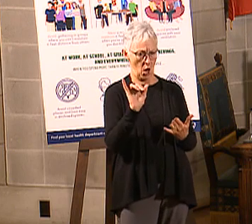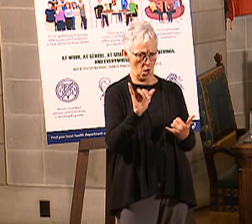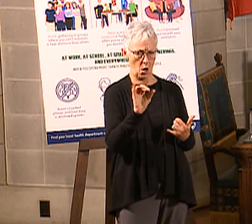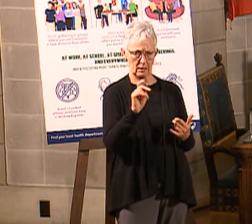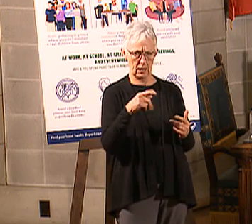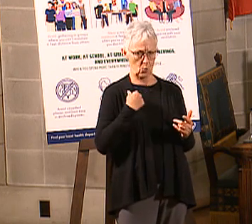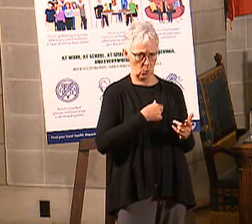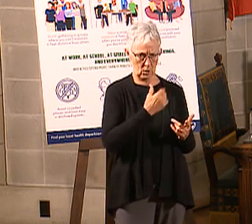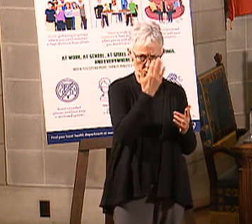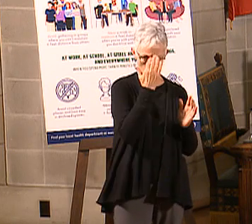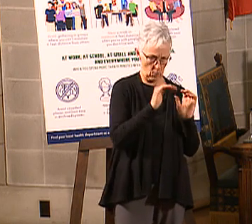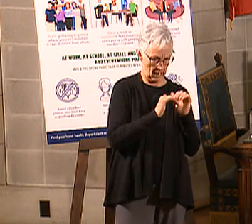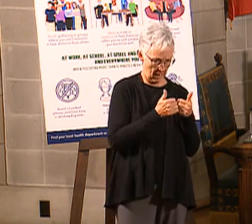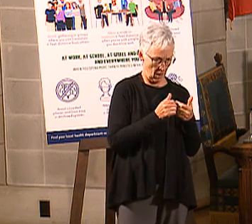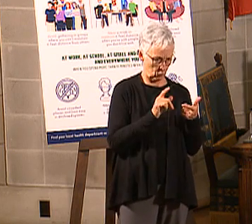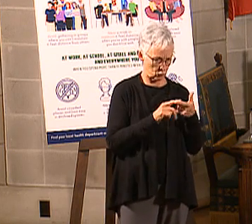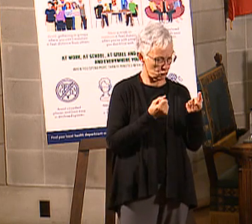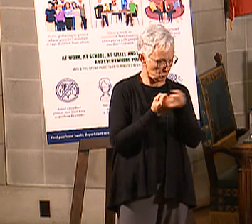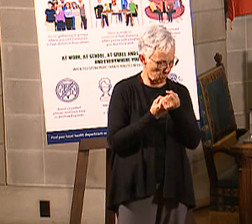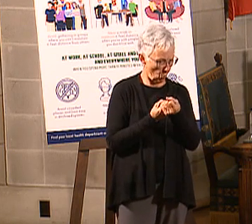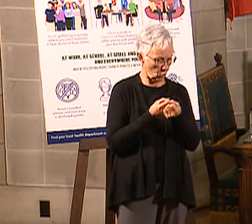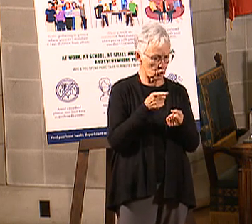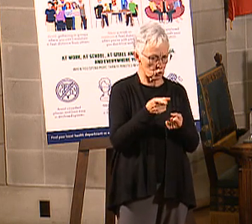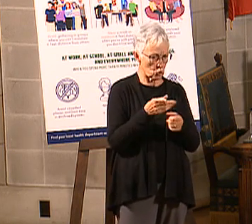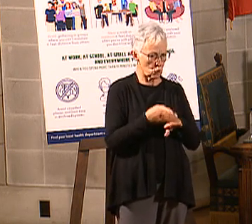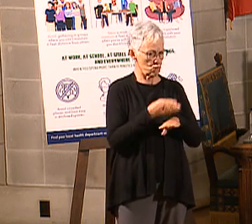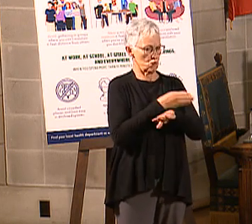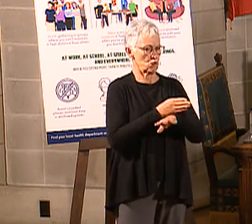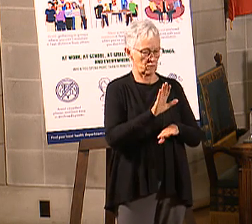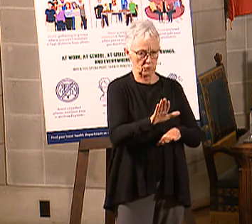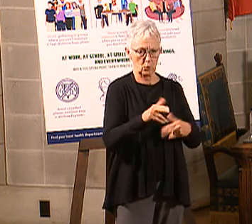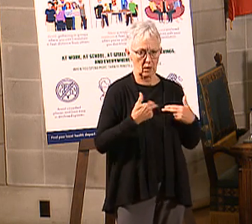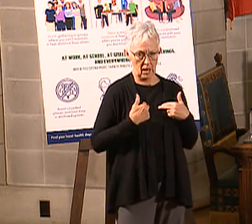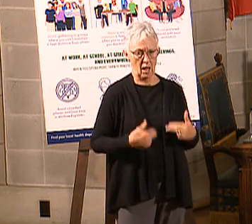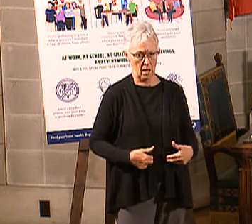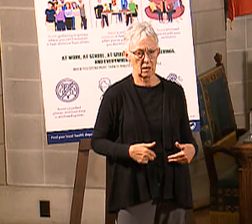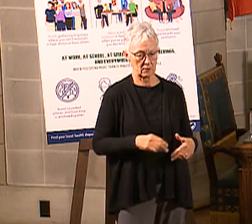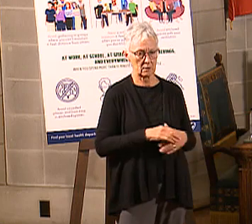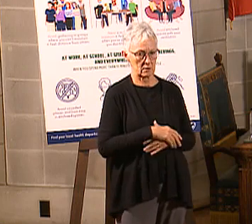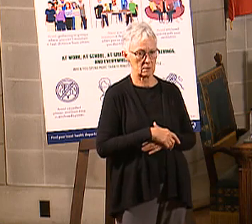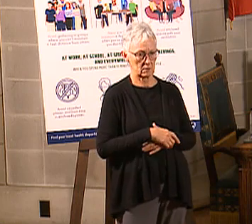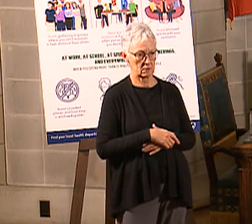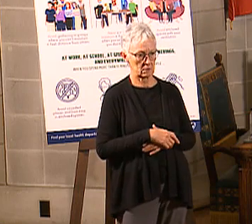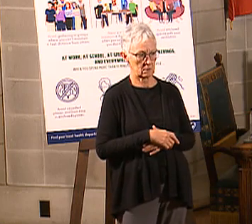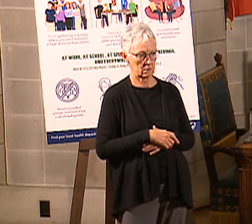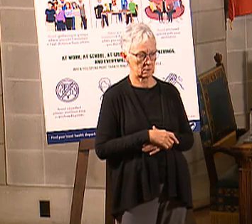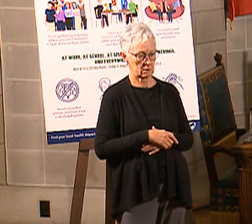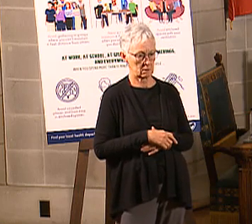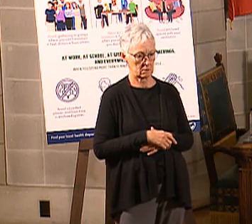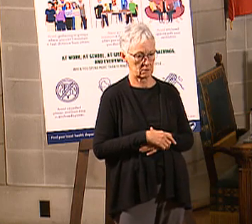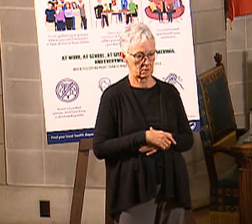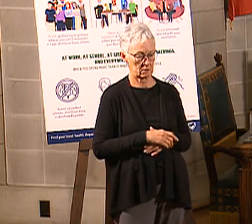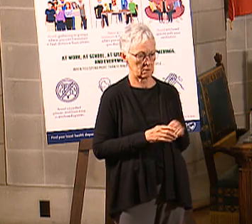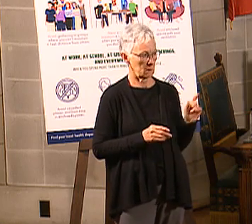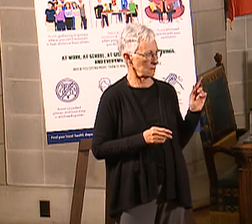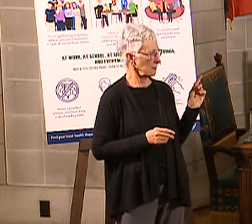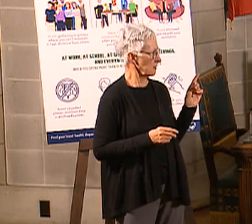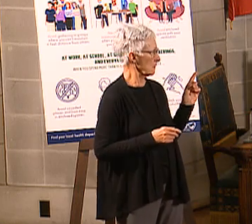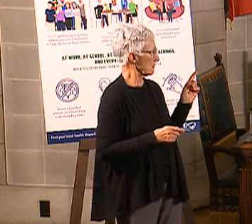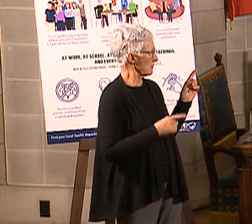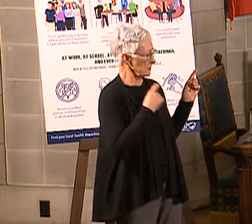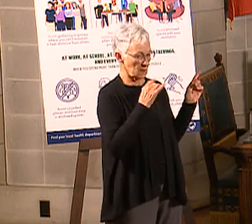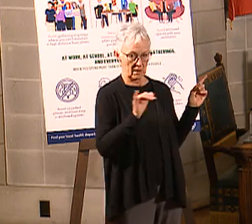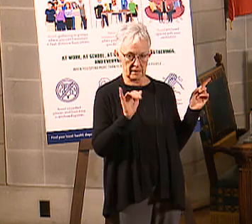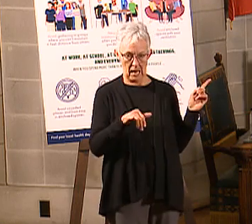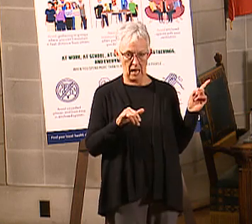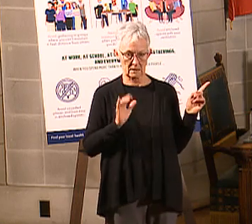you know, what are the things that maybe each of us need to improve on in our health? And so, yes, sir. also maybe we can talk about it because that's part of our goal is to